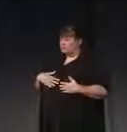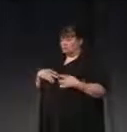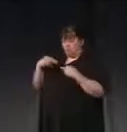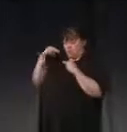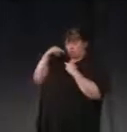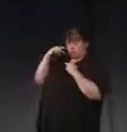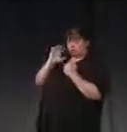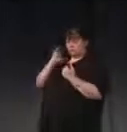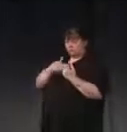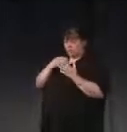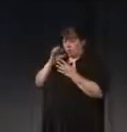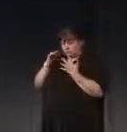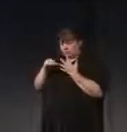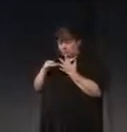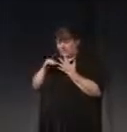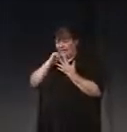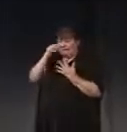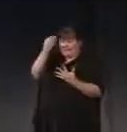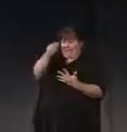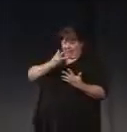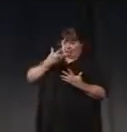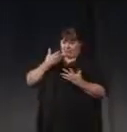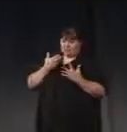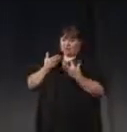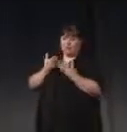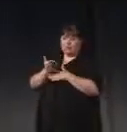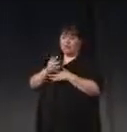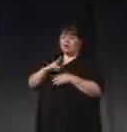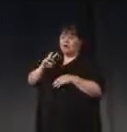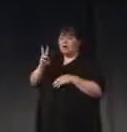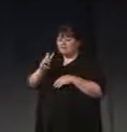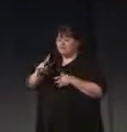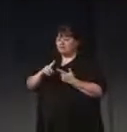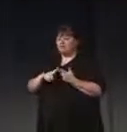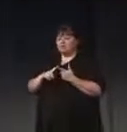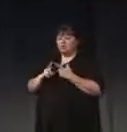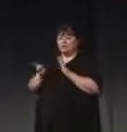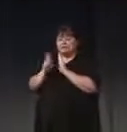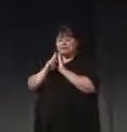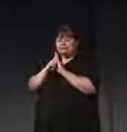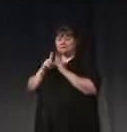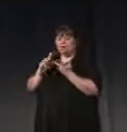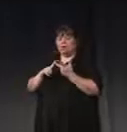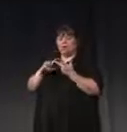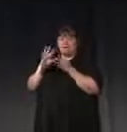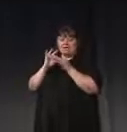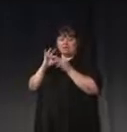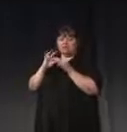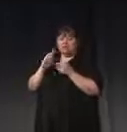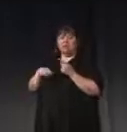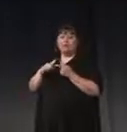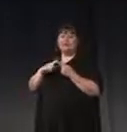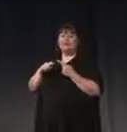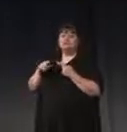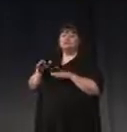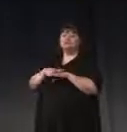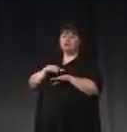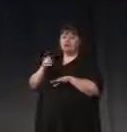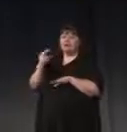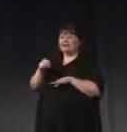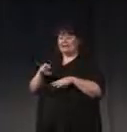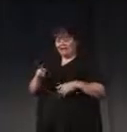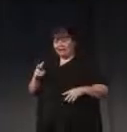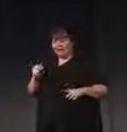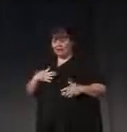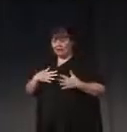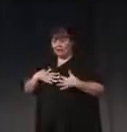our choices in the world and tell us through little vibrations or dings or messages when to slow down, even when to breathe,